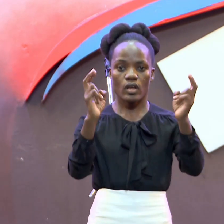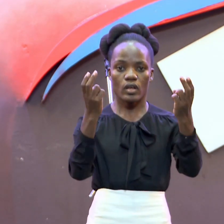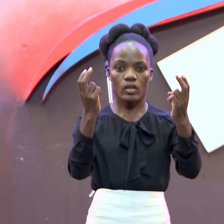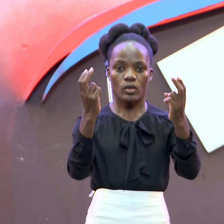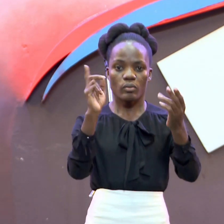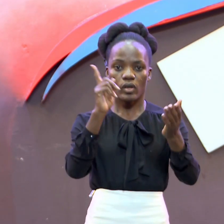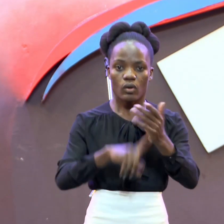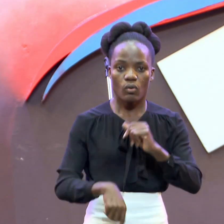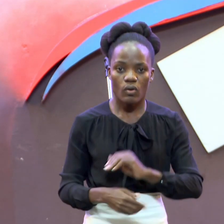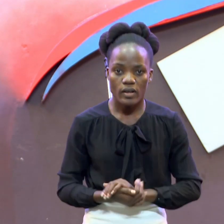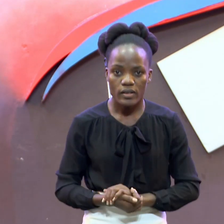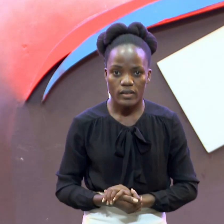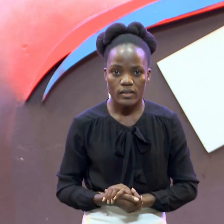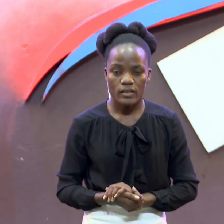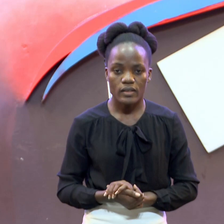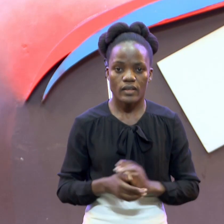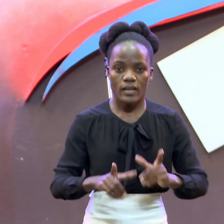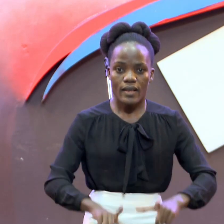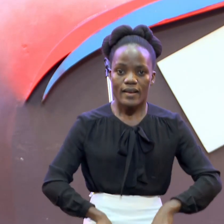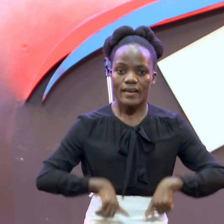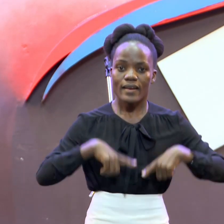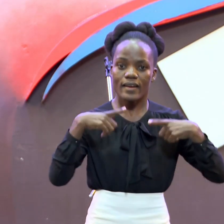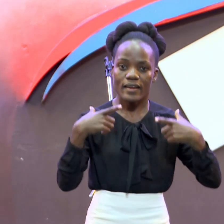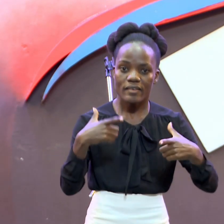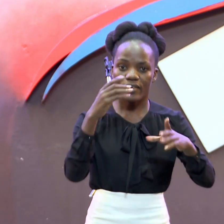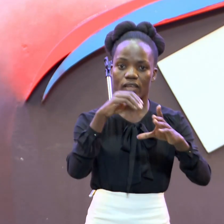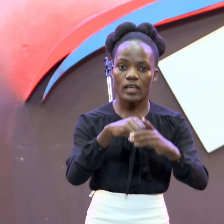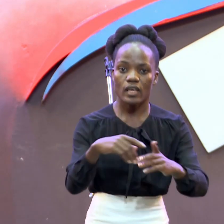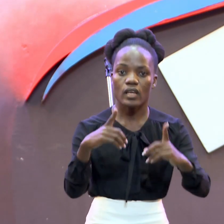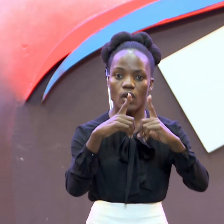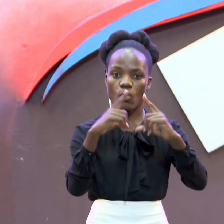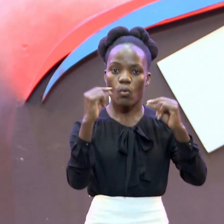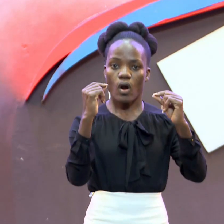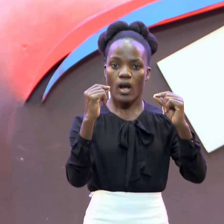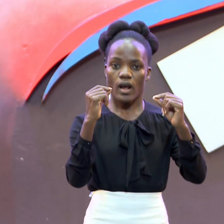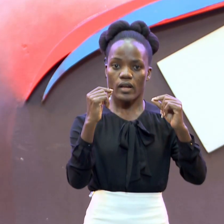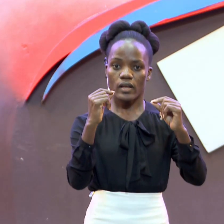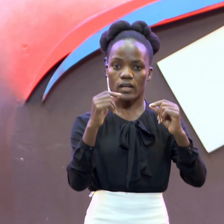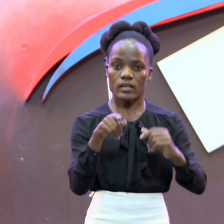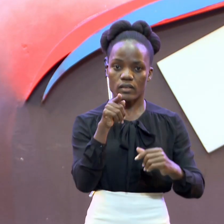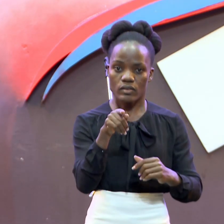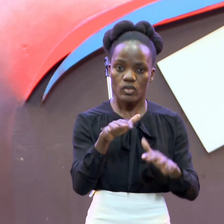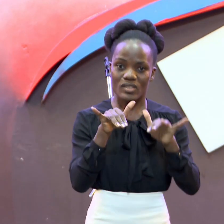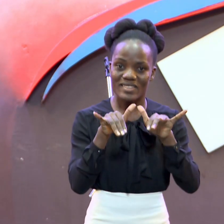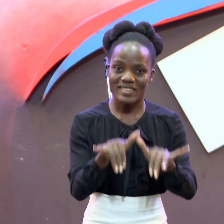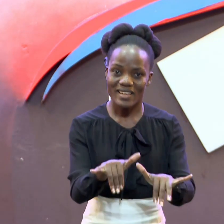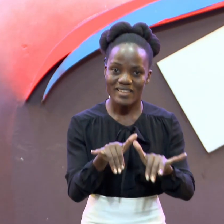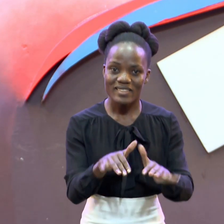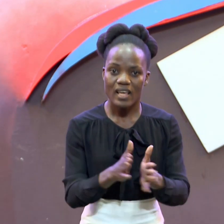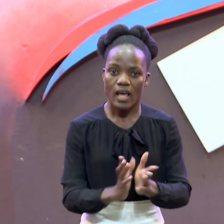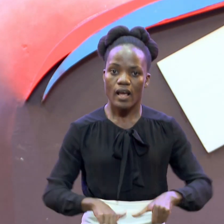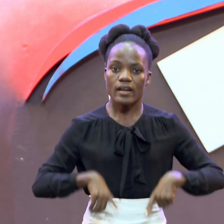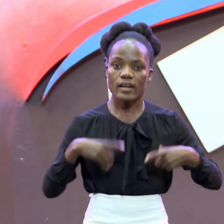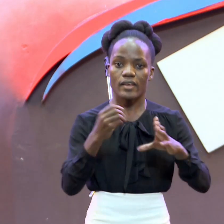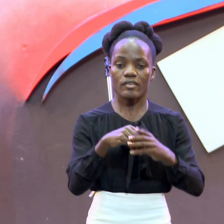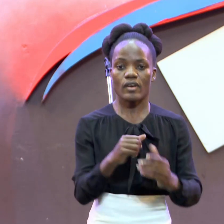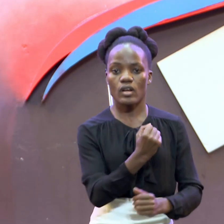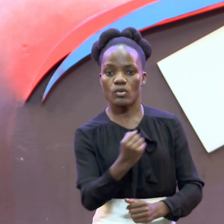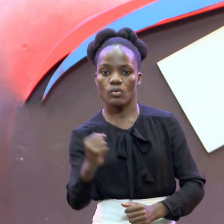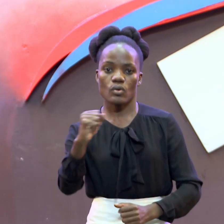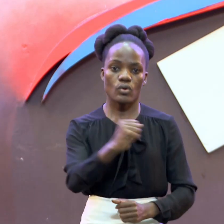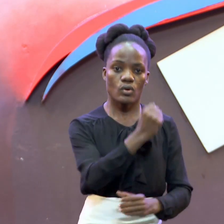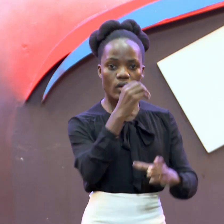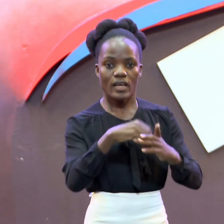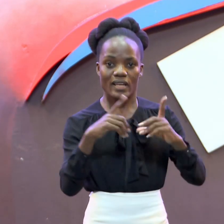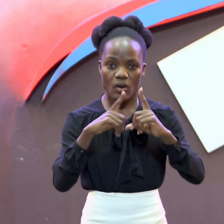A year Living In the Word Okubeda Matutambulida Mchigambo Okukola